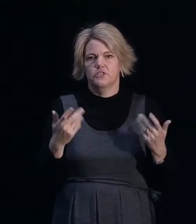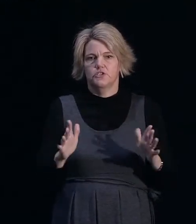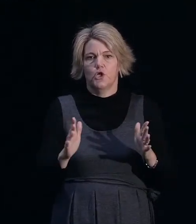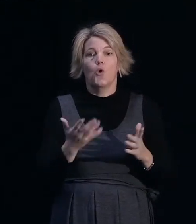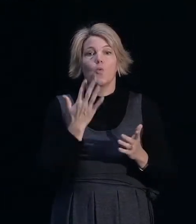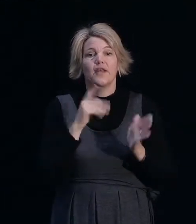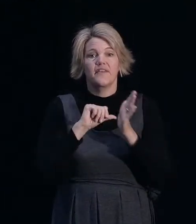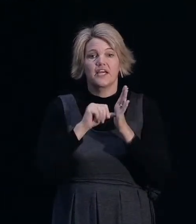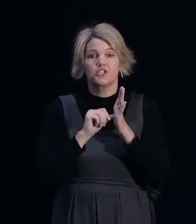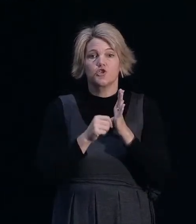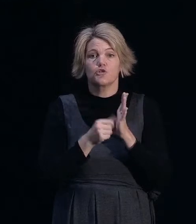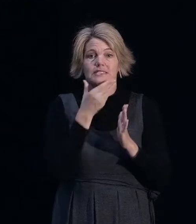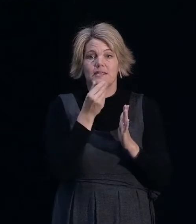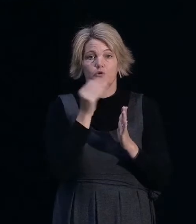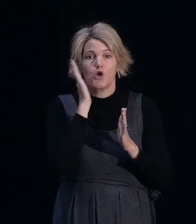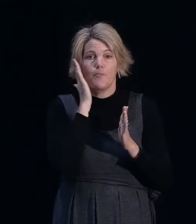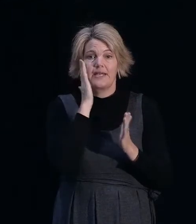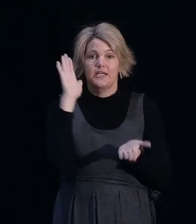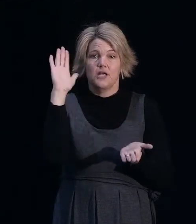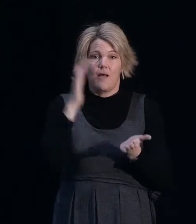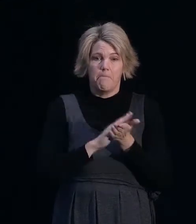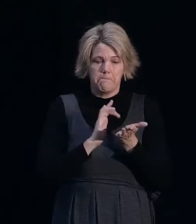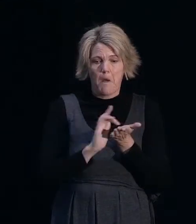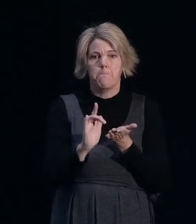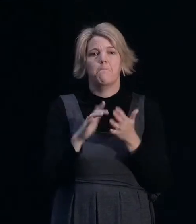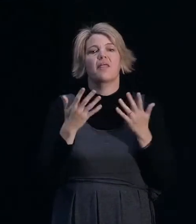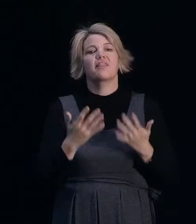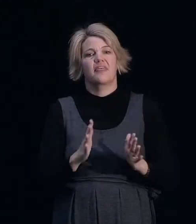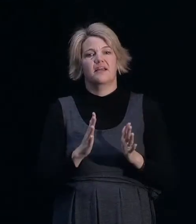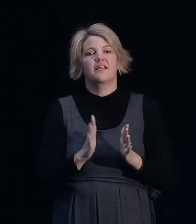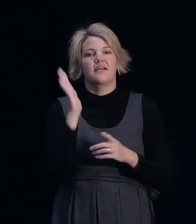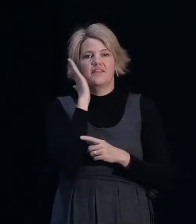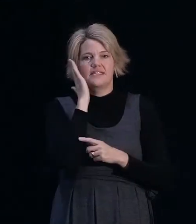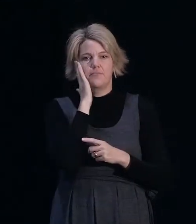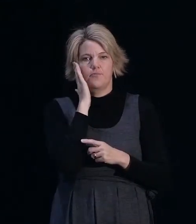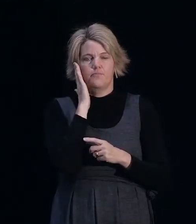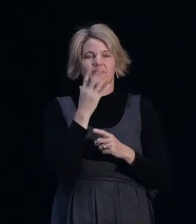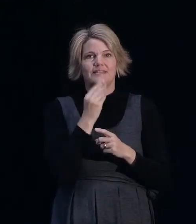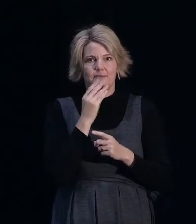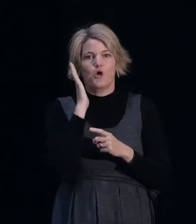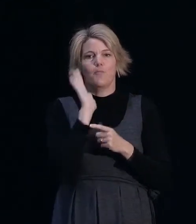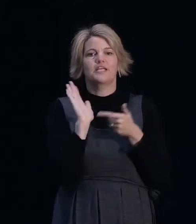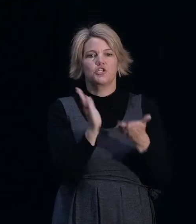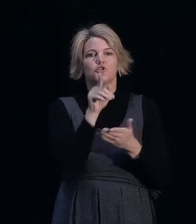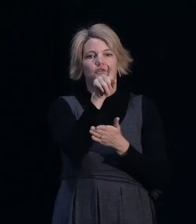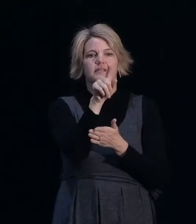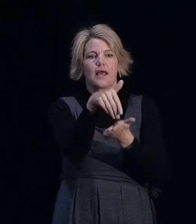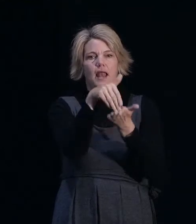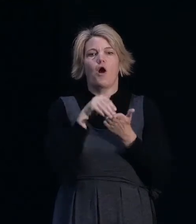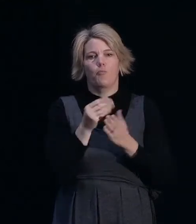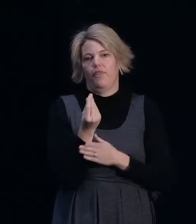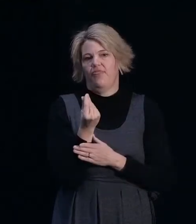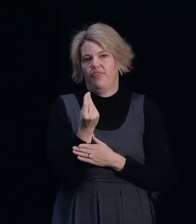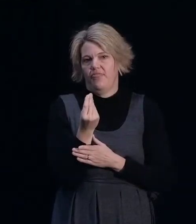their insurance temporary accommodation supplement, then the temporary accommodation service can provide financial assistance for those